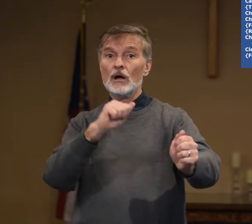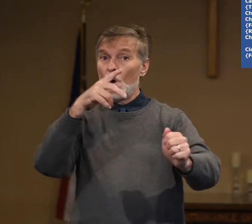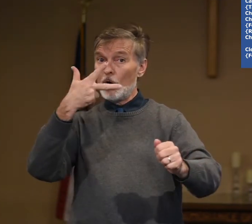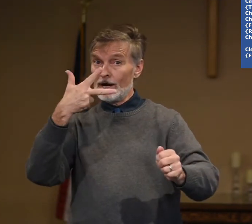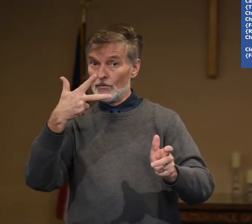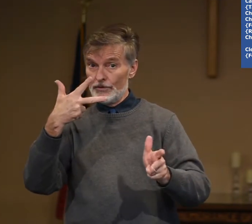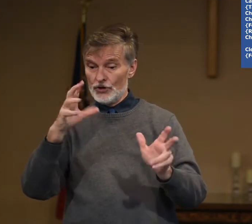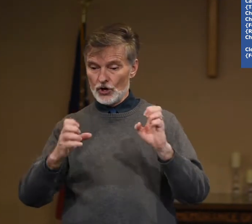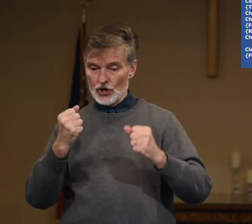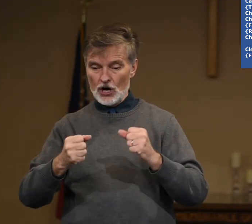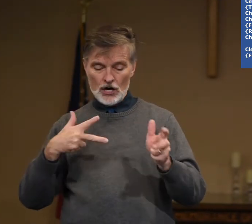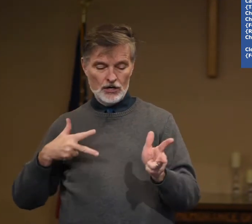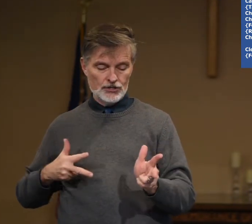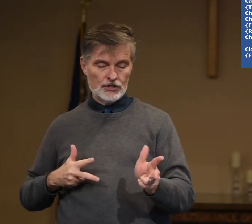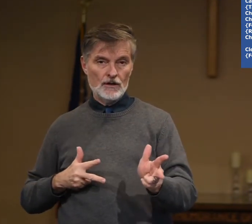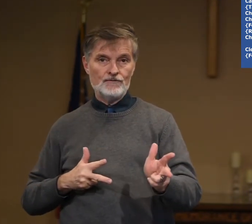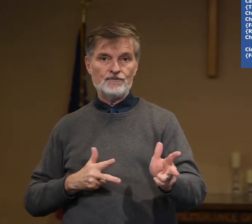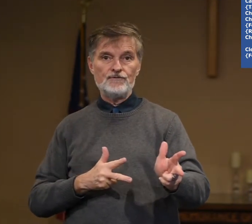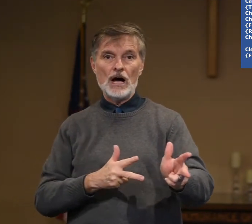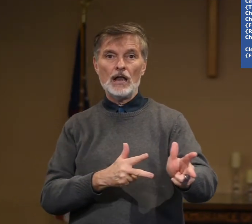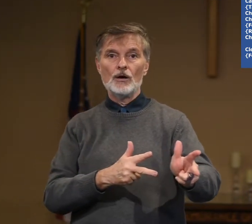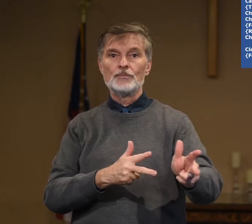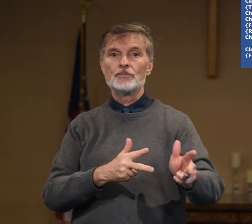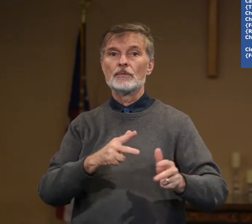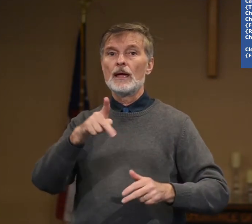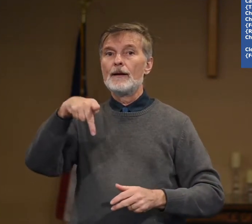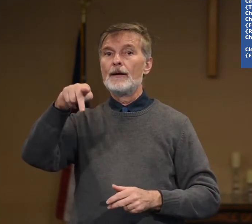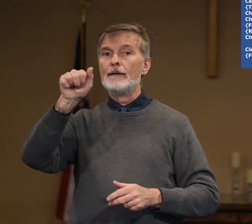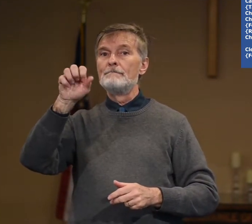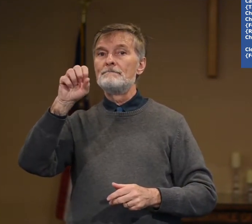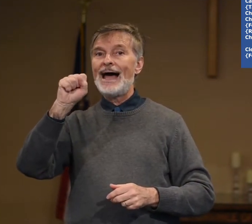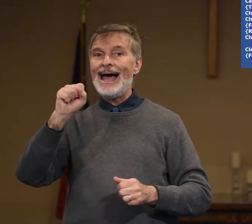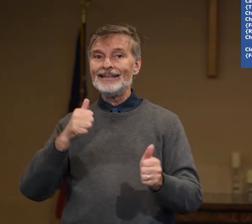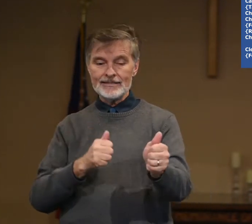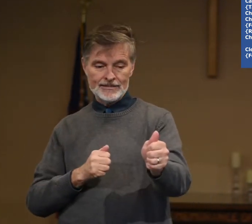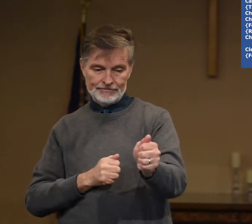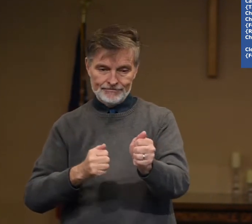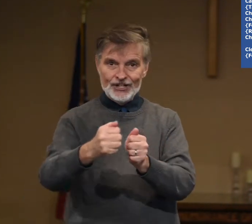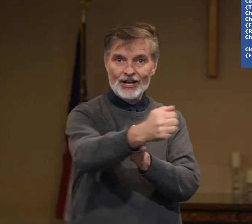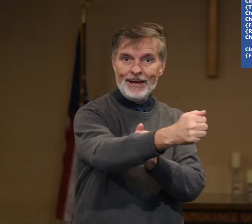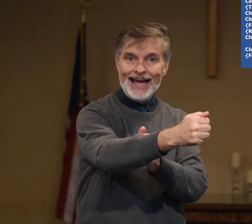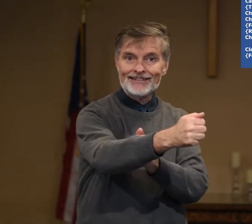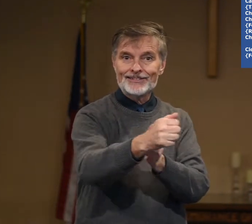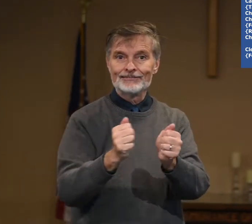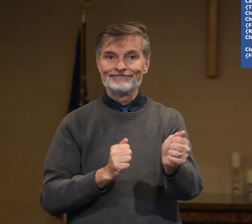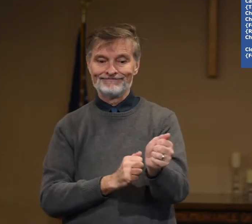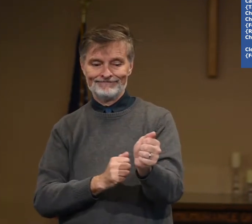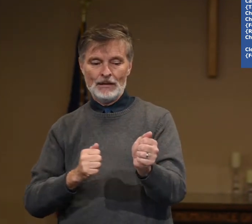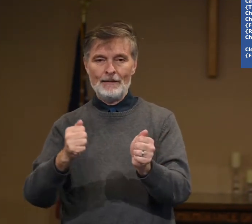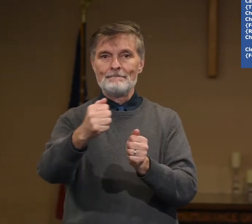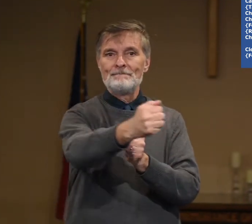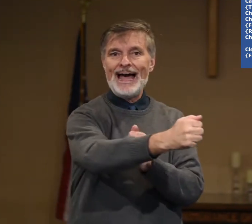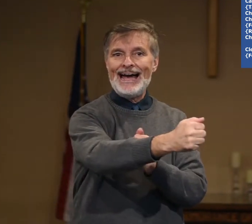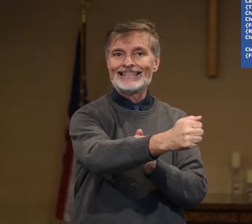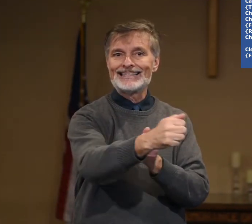Or with your cars, follow. Pass, you're going to pass. Pass,